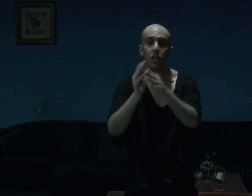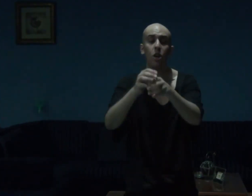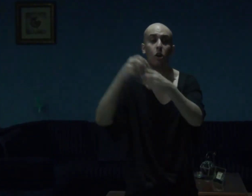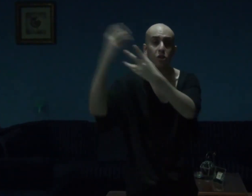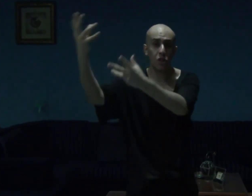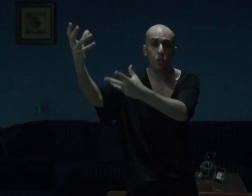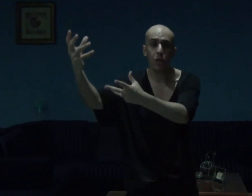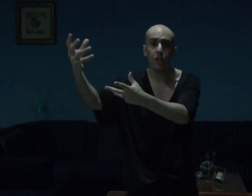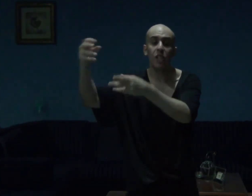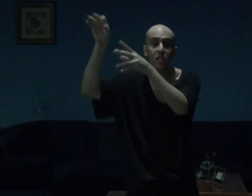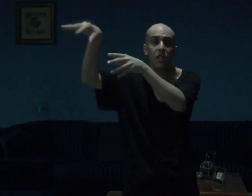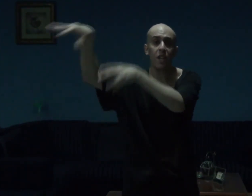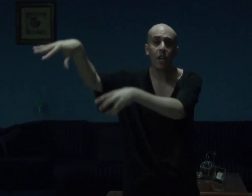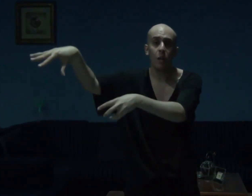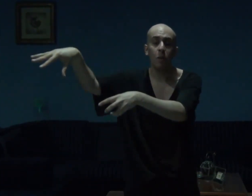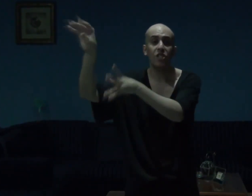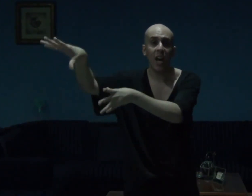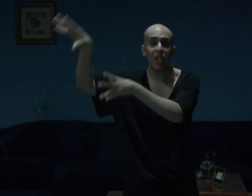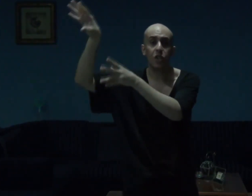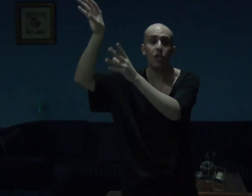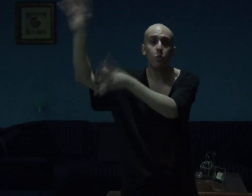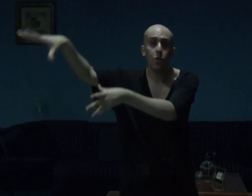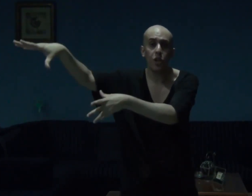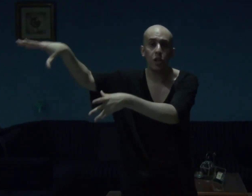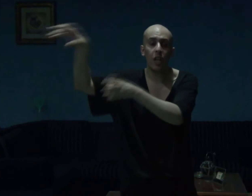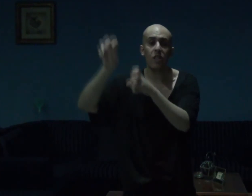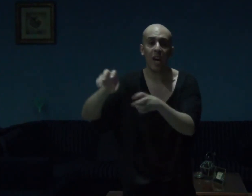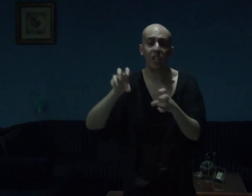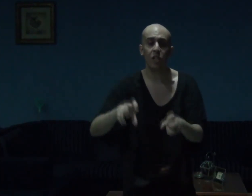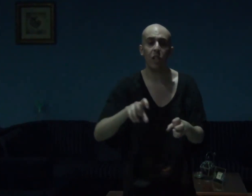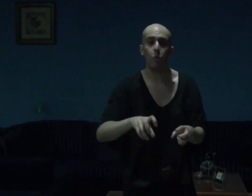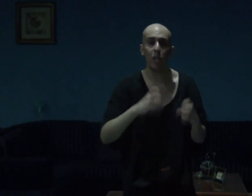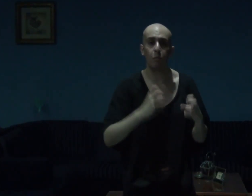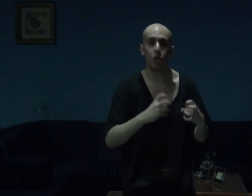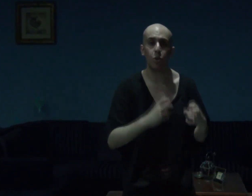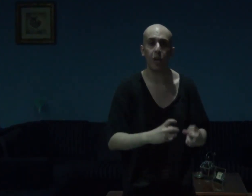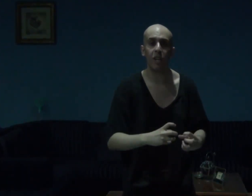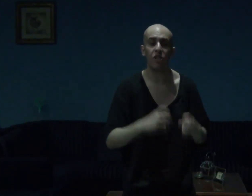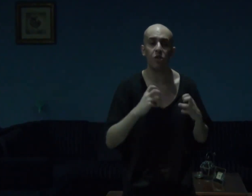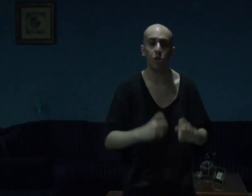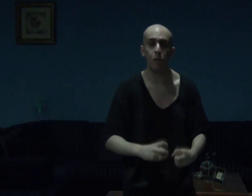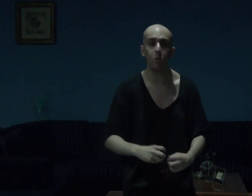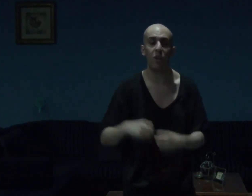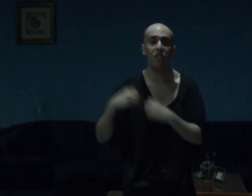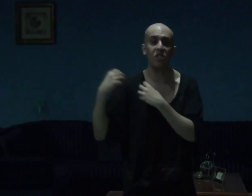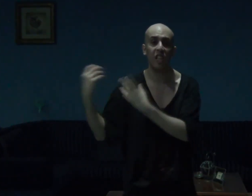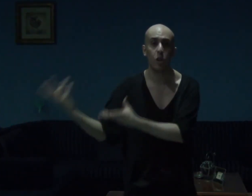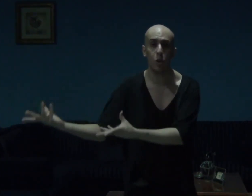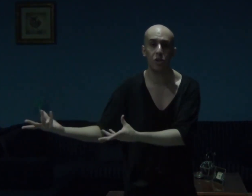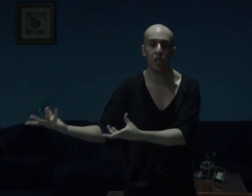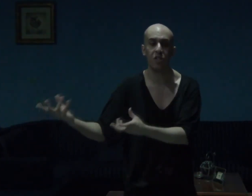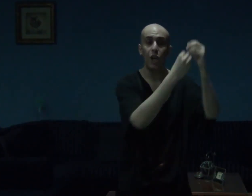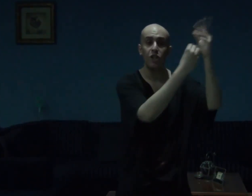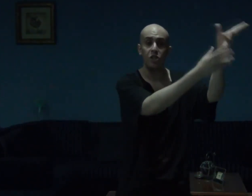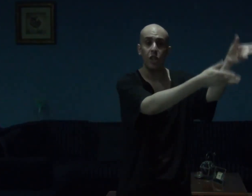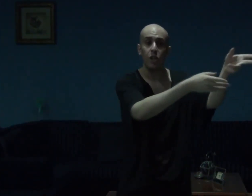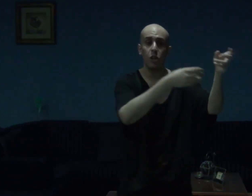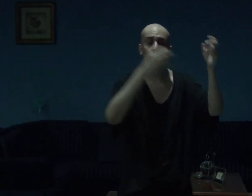see, on screen, in the game, is actually, real, and actually, well portrayed, in terms of, the psychosis, and the psychology,